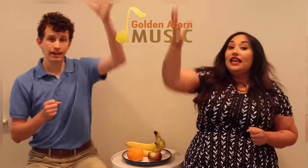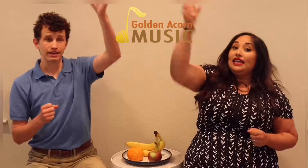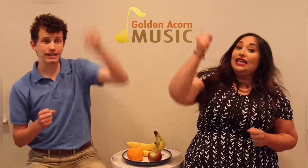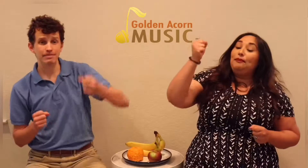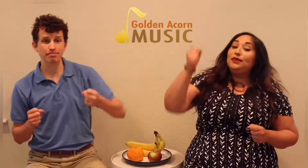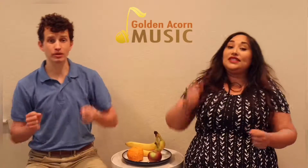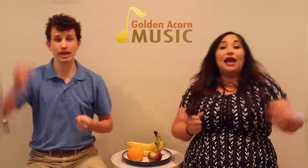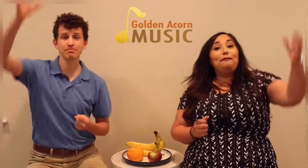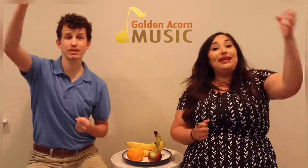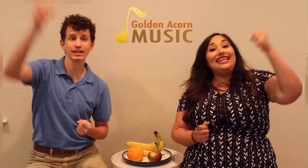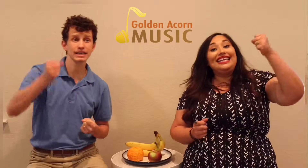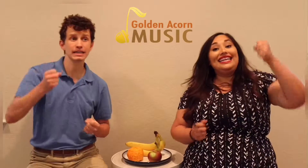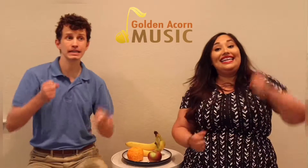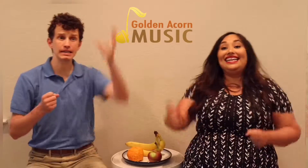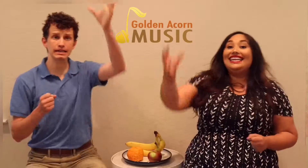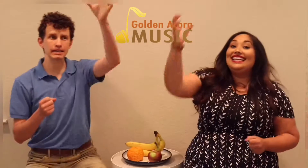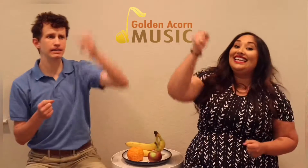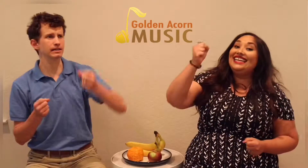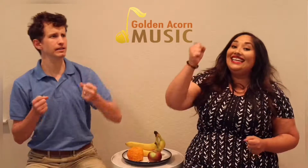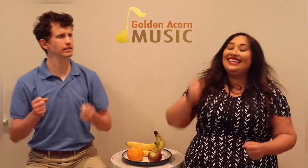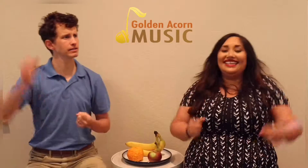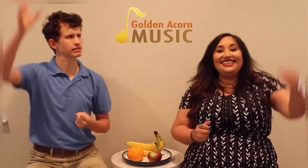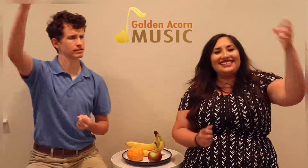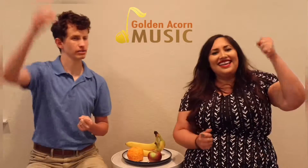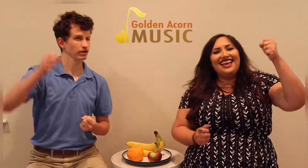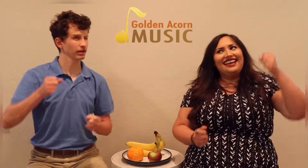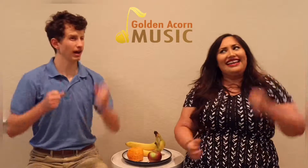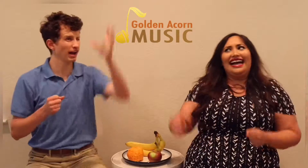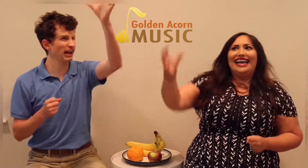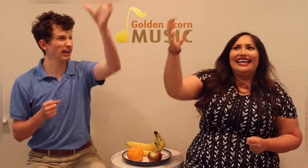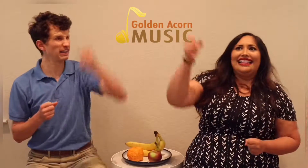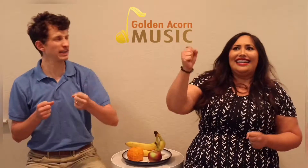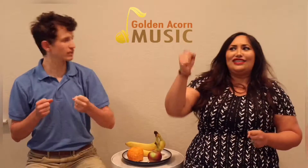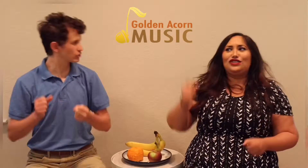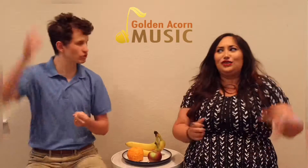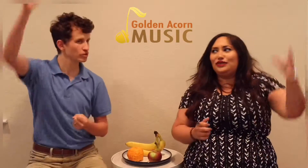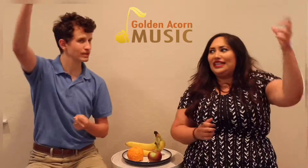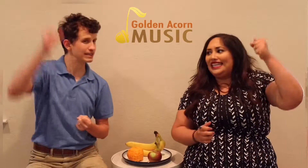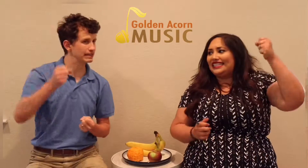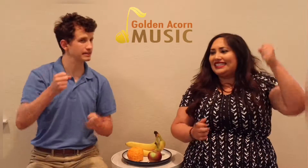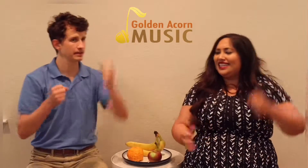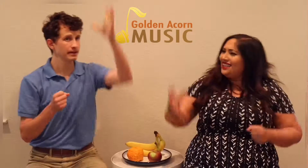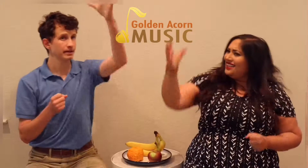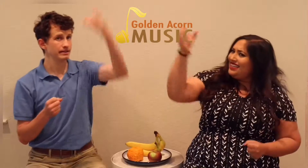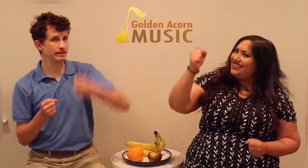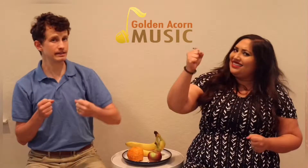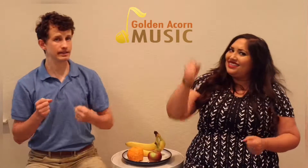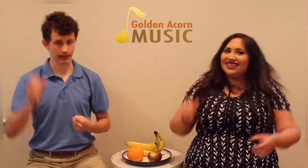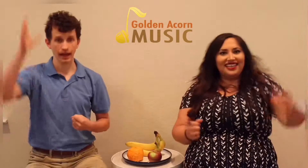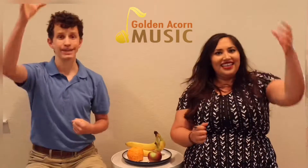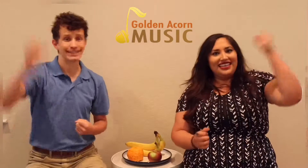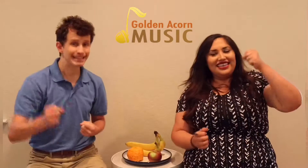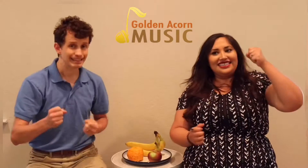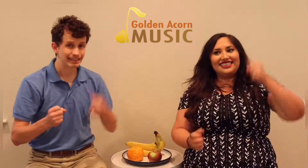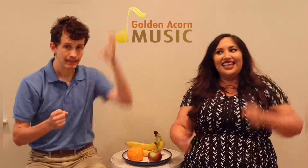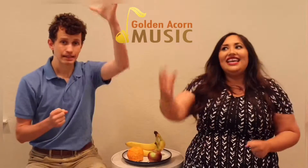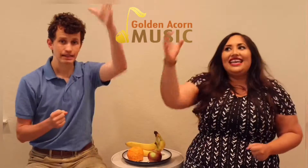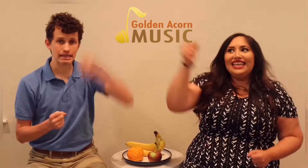Eples and bananas I like to eat eat eat eat